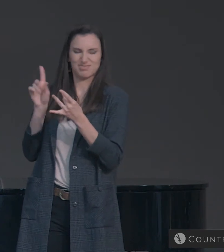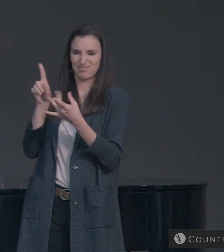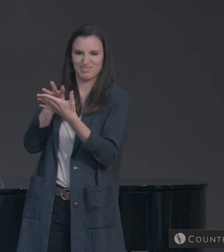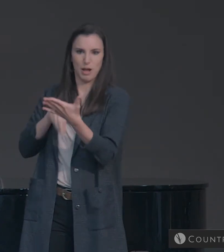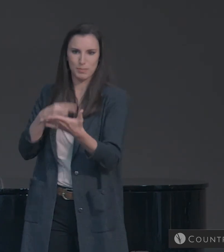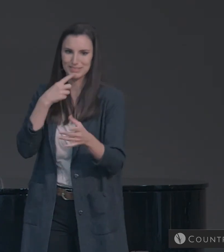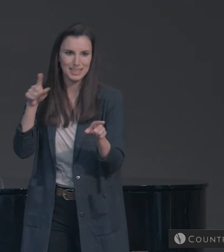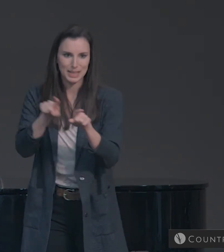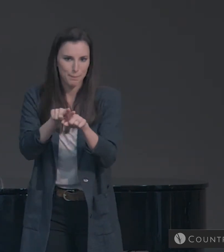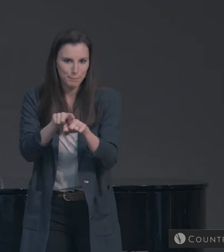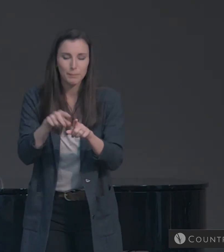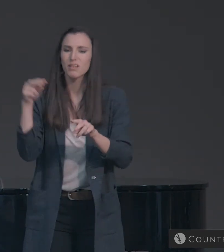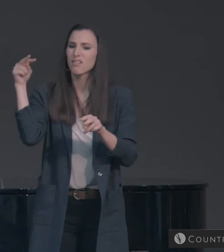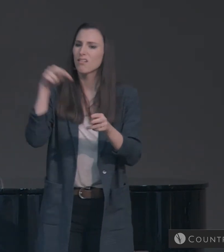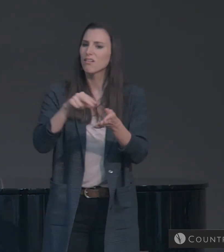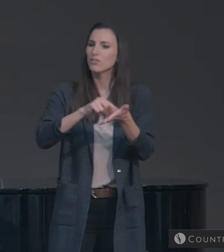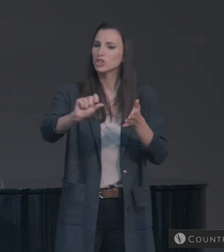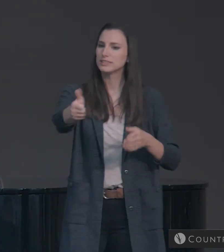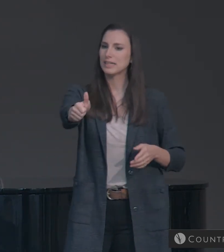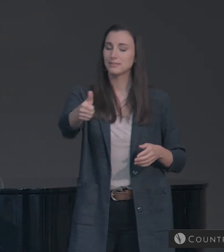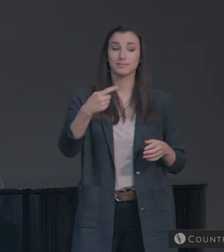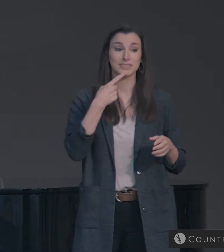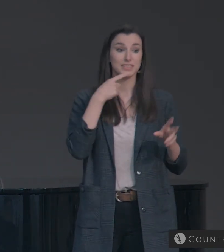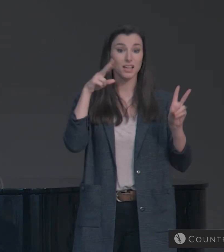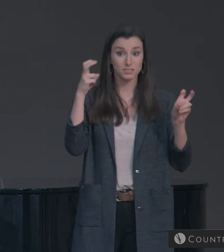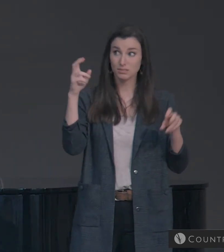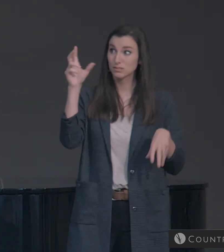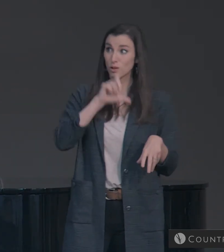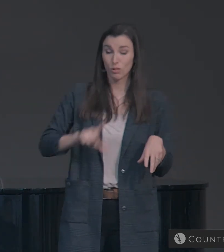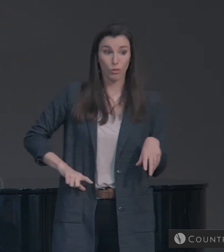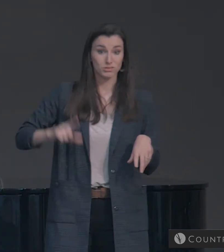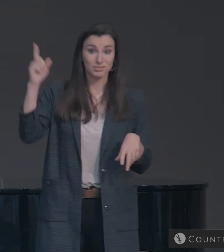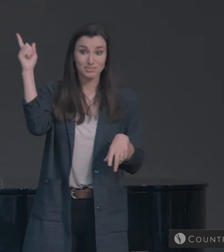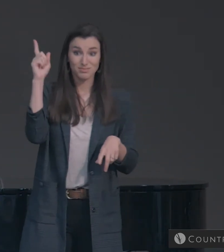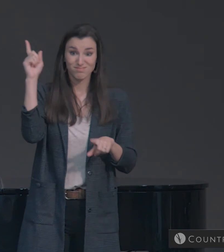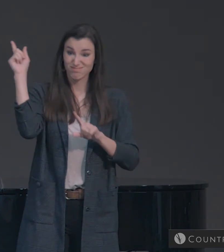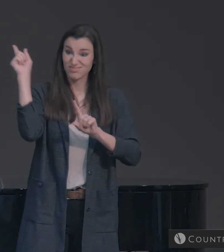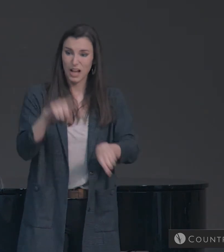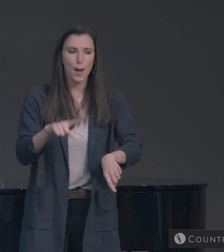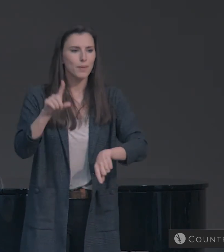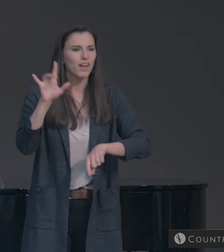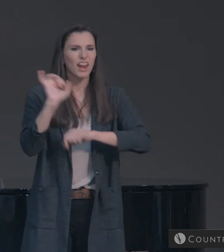Look at verse 10. But the day of the Lord will come like a thief.